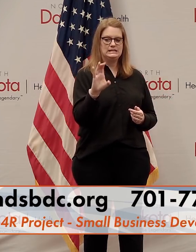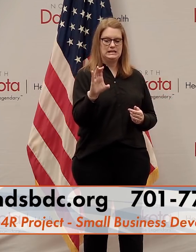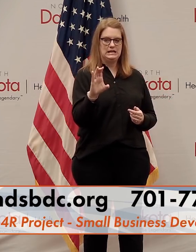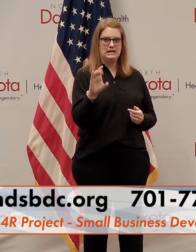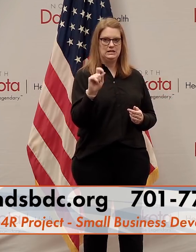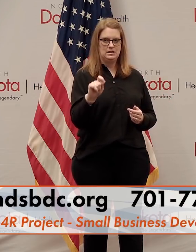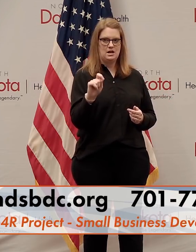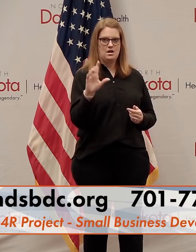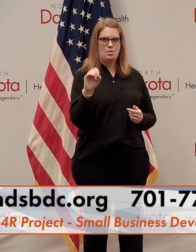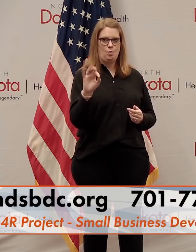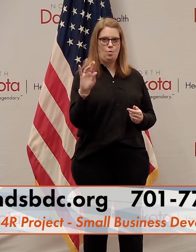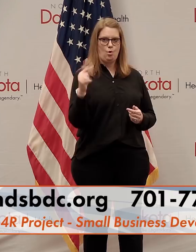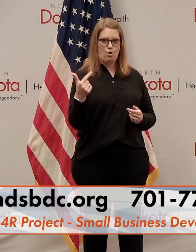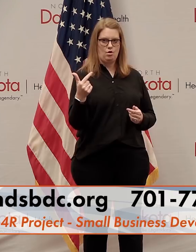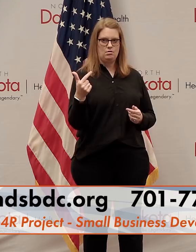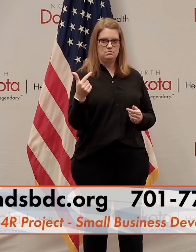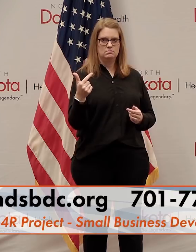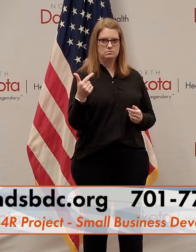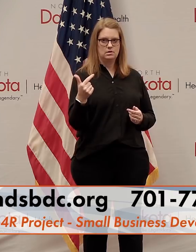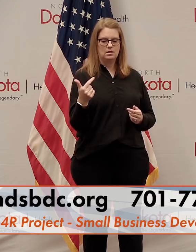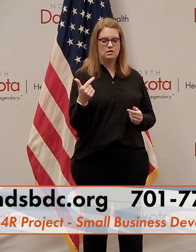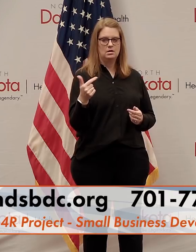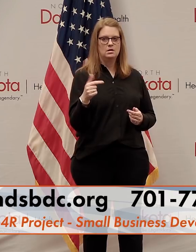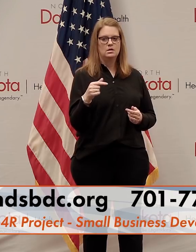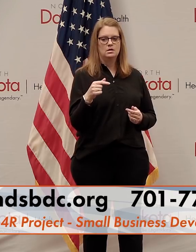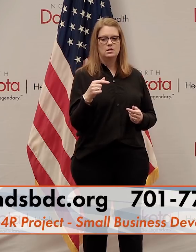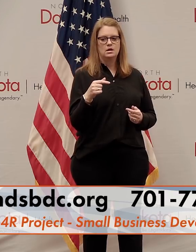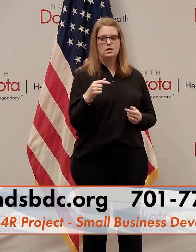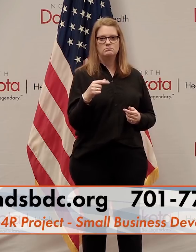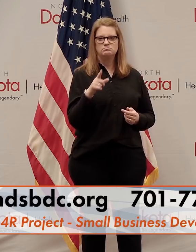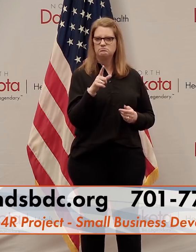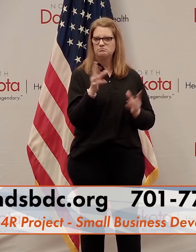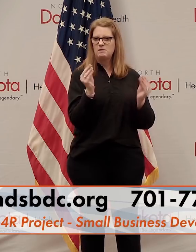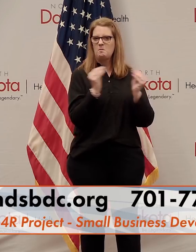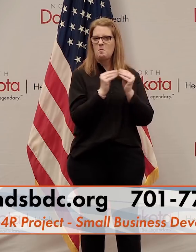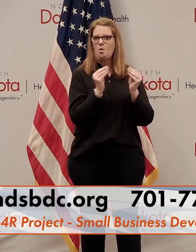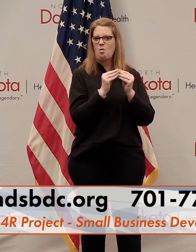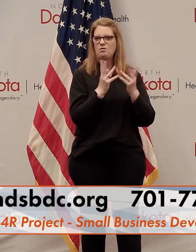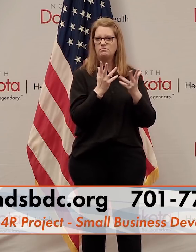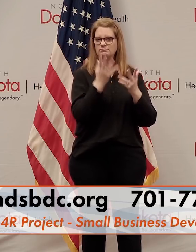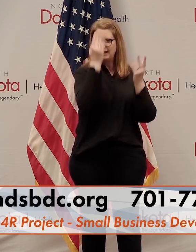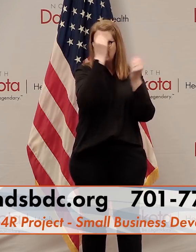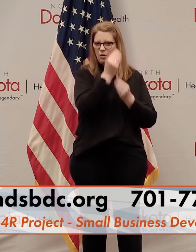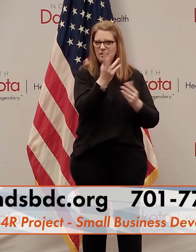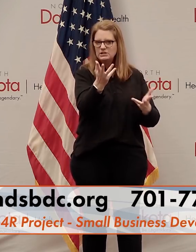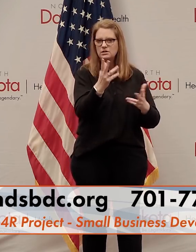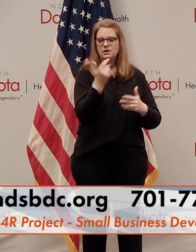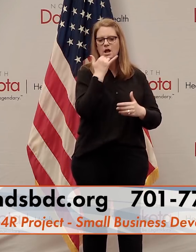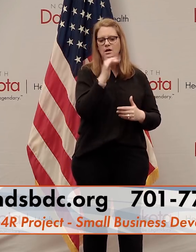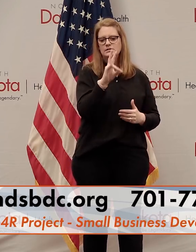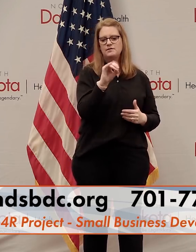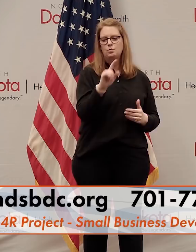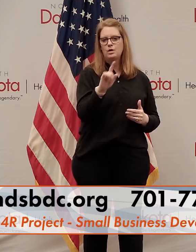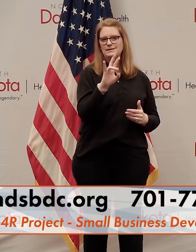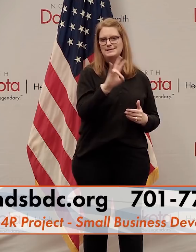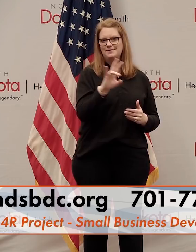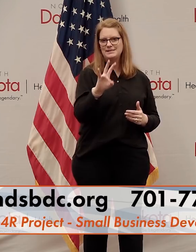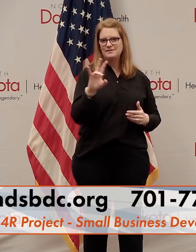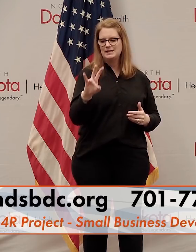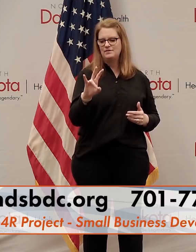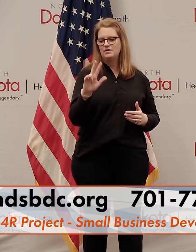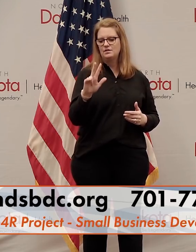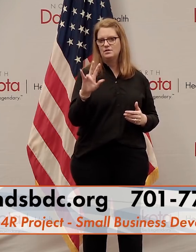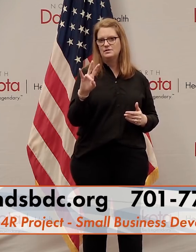.org and you can find out more. And I'm sure, or you can call 701-777